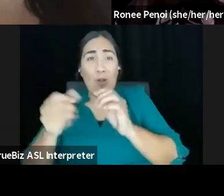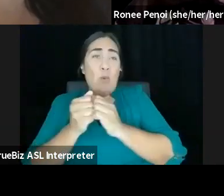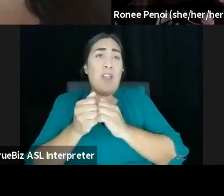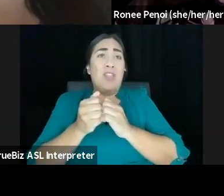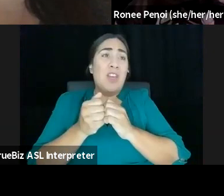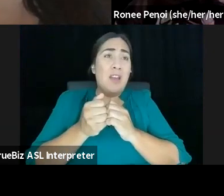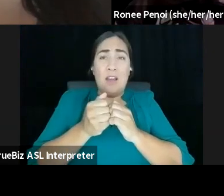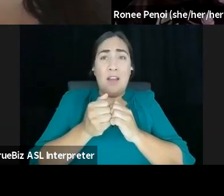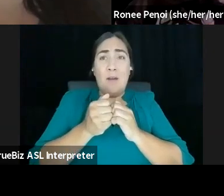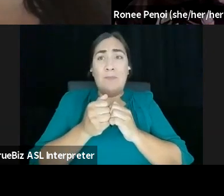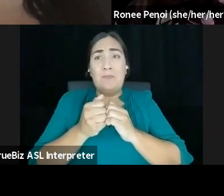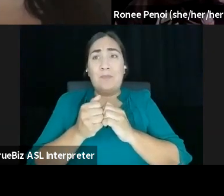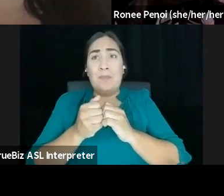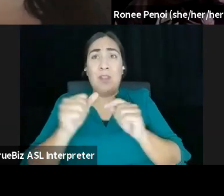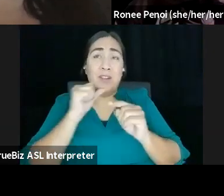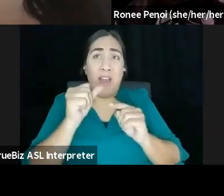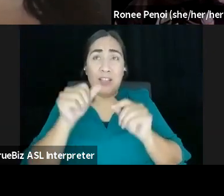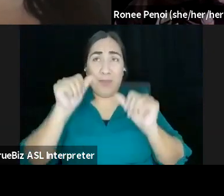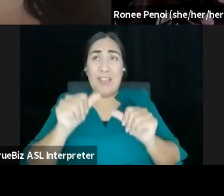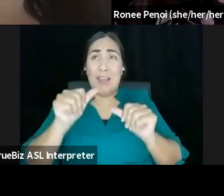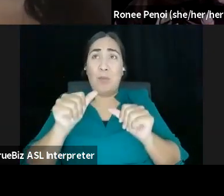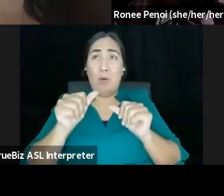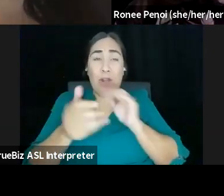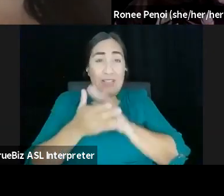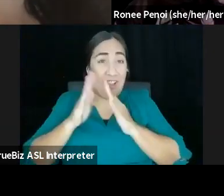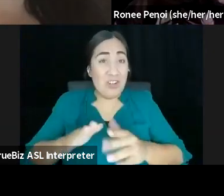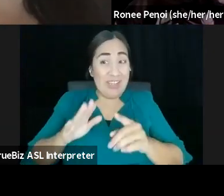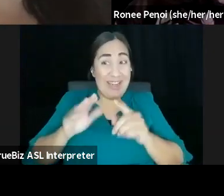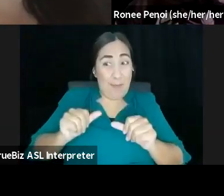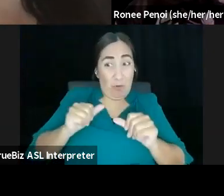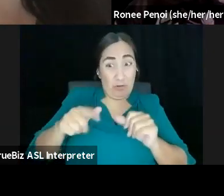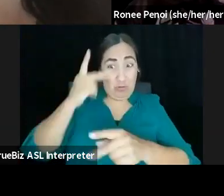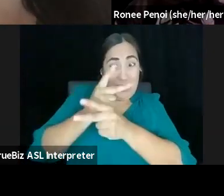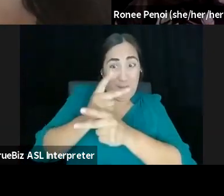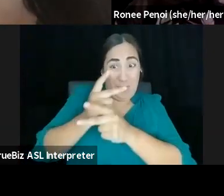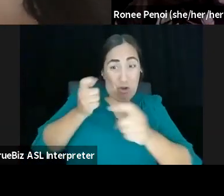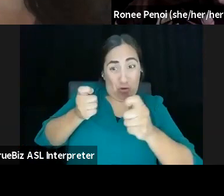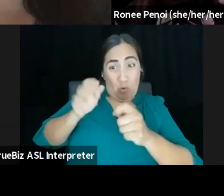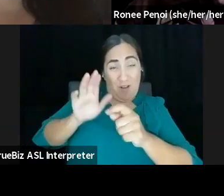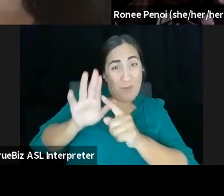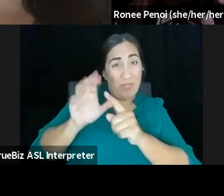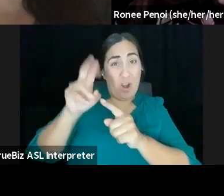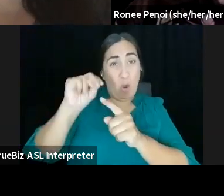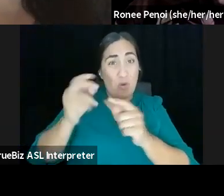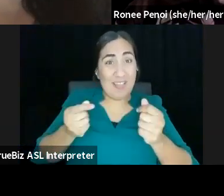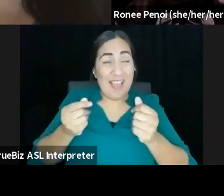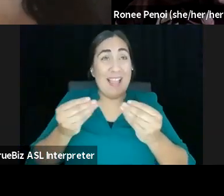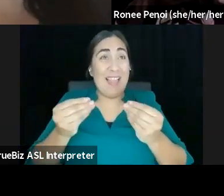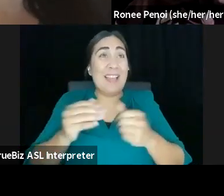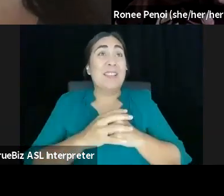people not being able to have control over their lands and what they, uh, and by proxy, of course, of biodiversity. And